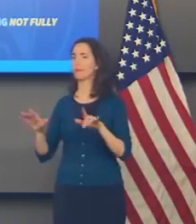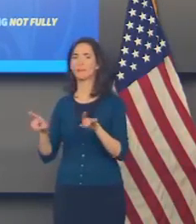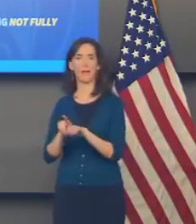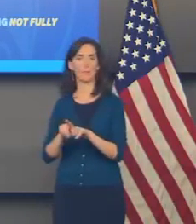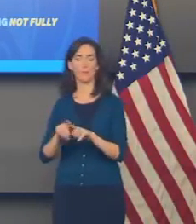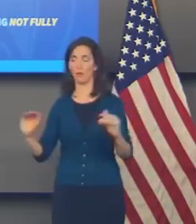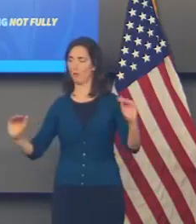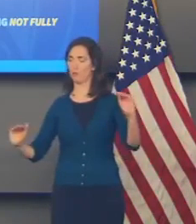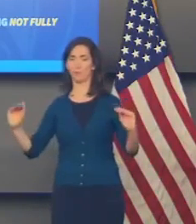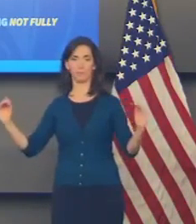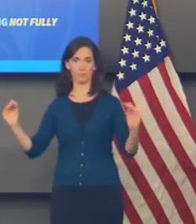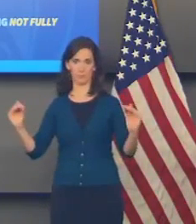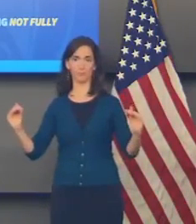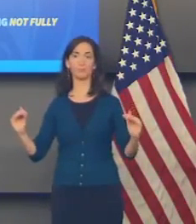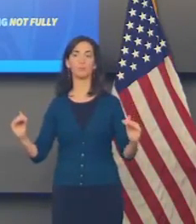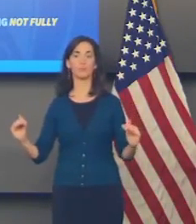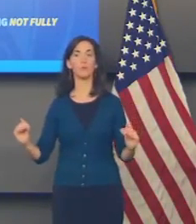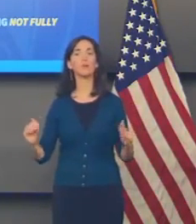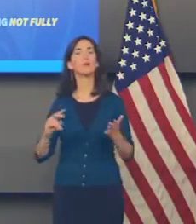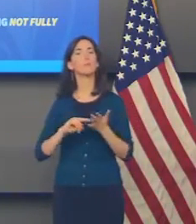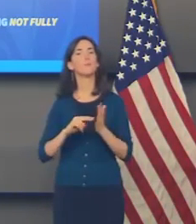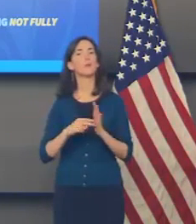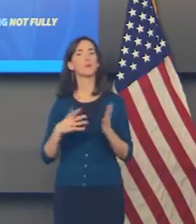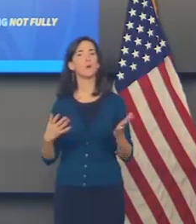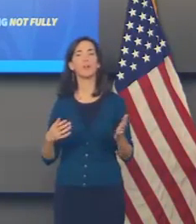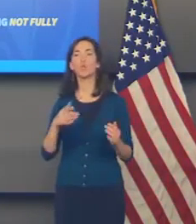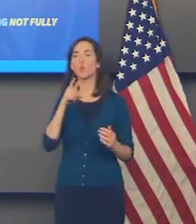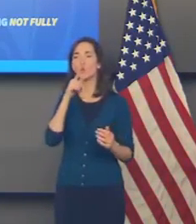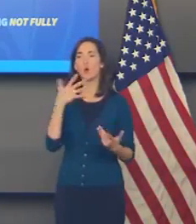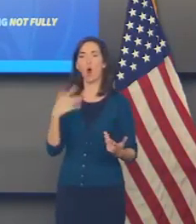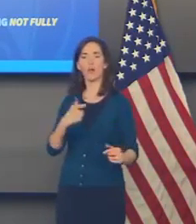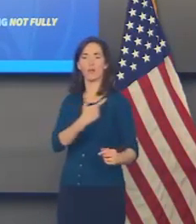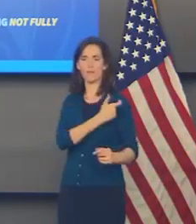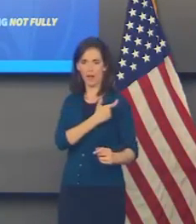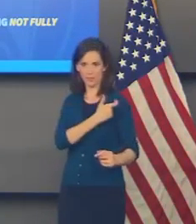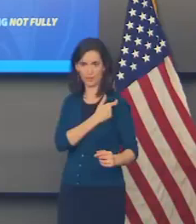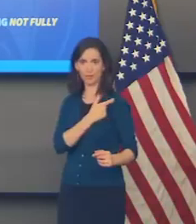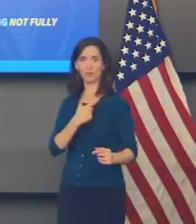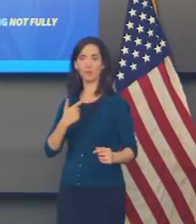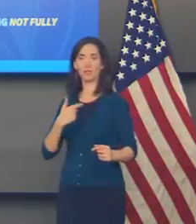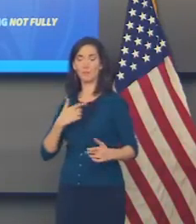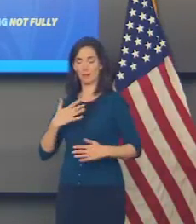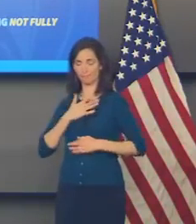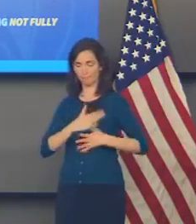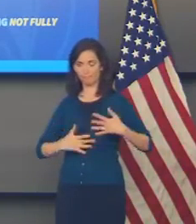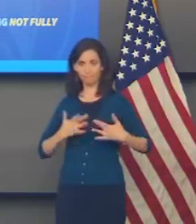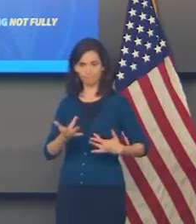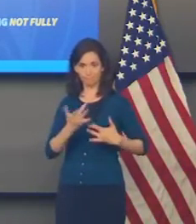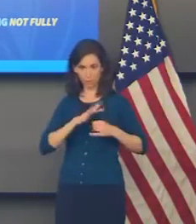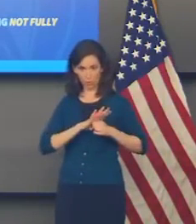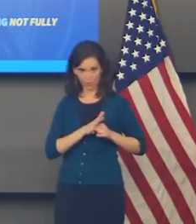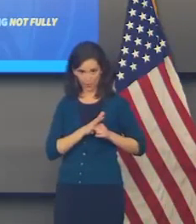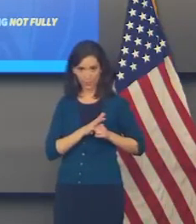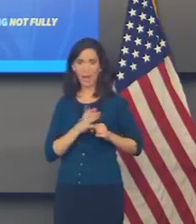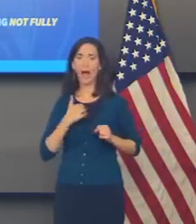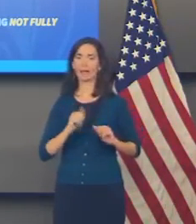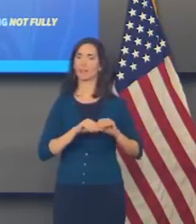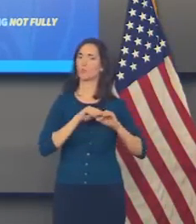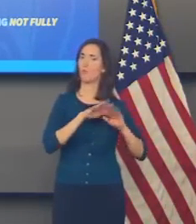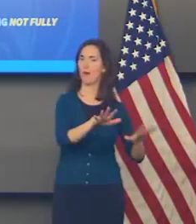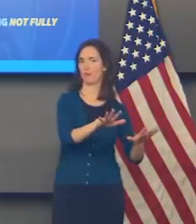vaccinated and do get infected likely are able to spread it just as easily as people who are not vaccinated.